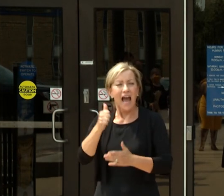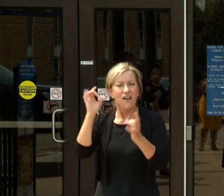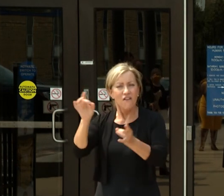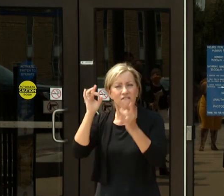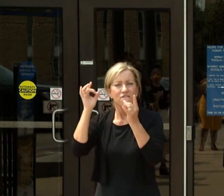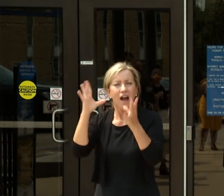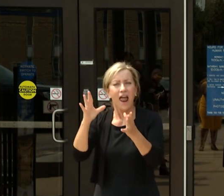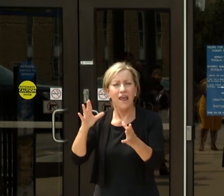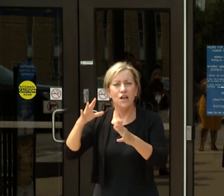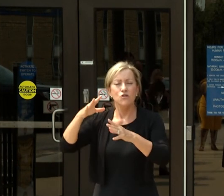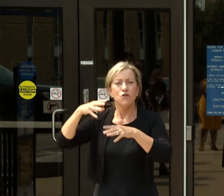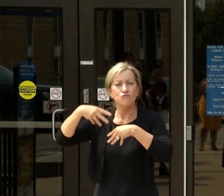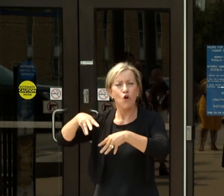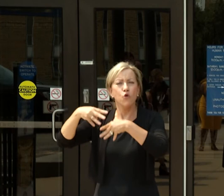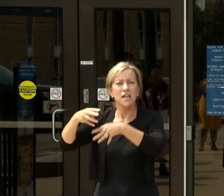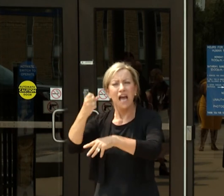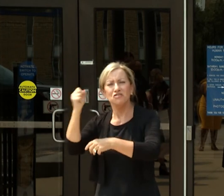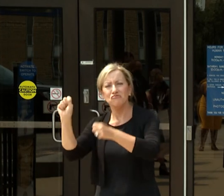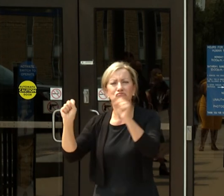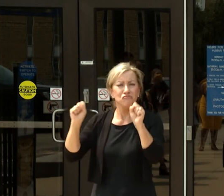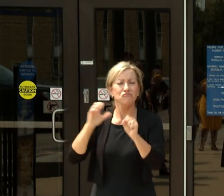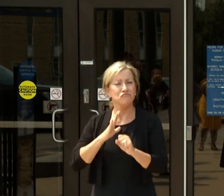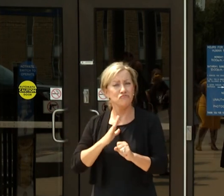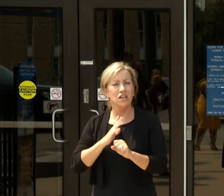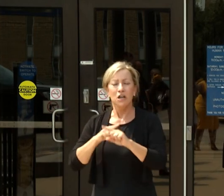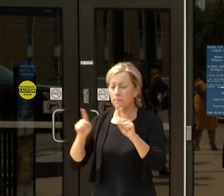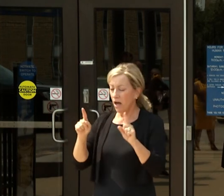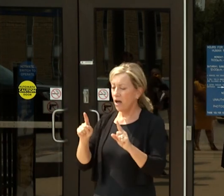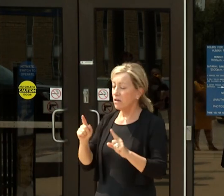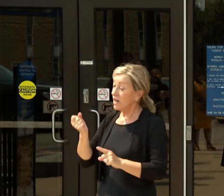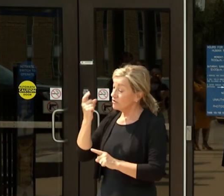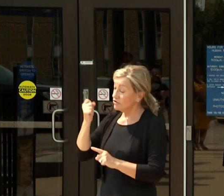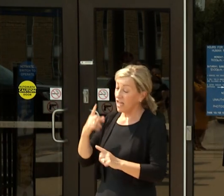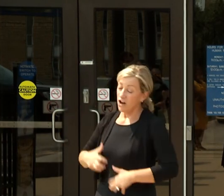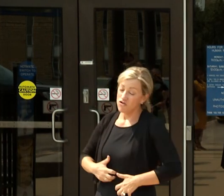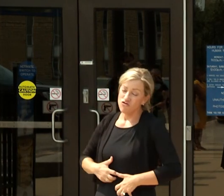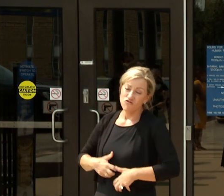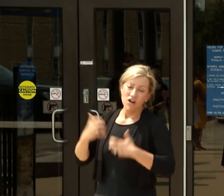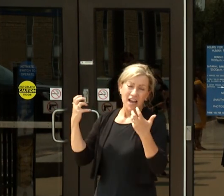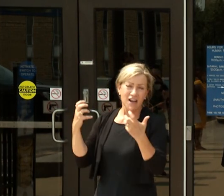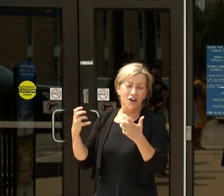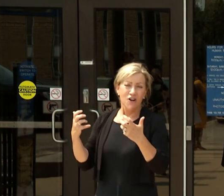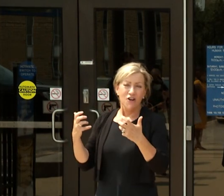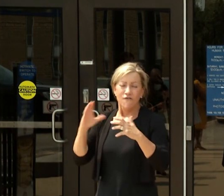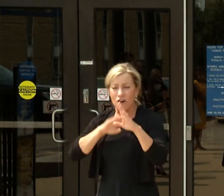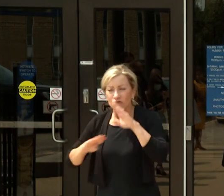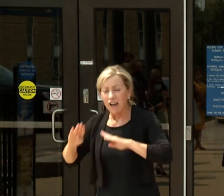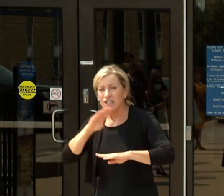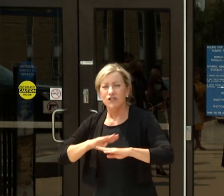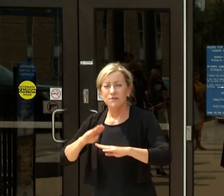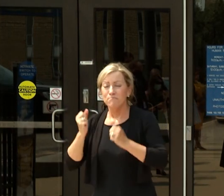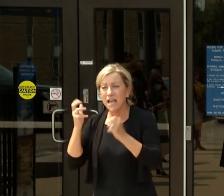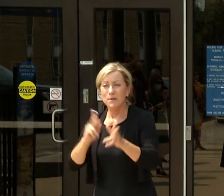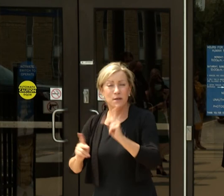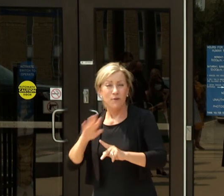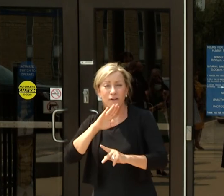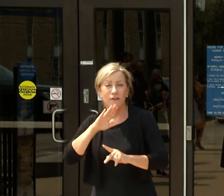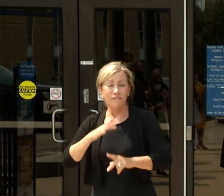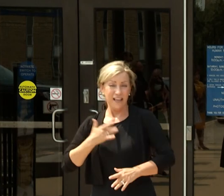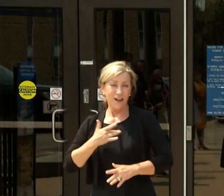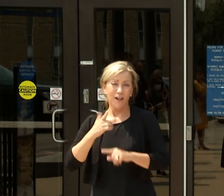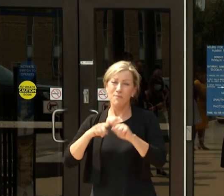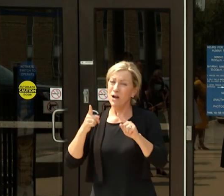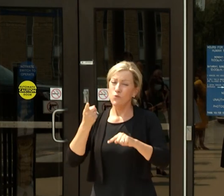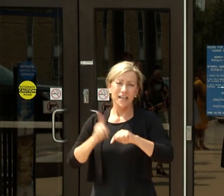the rage and frustration that many feel, we can't resort to violence as a way of expressing our